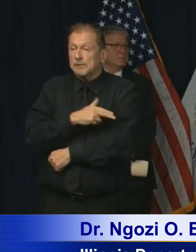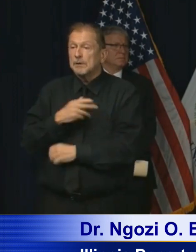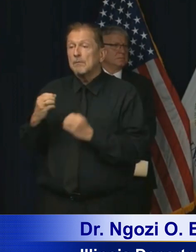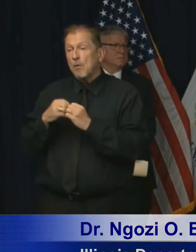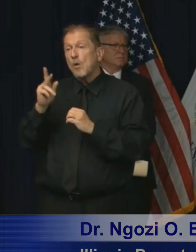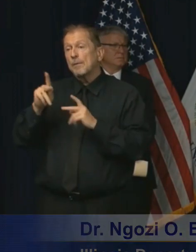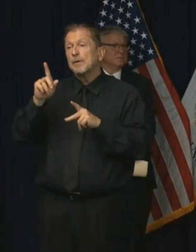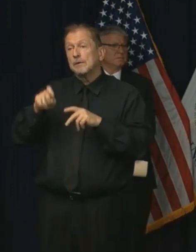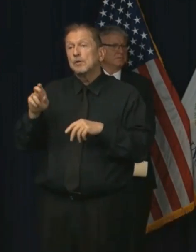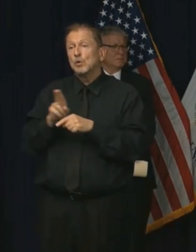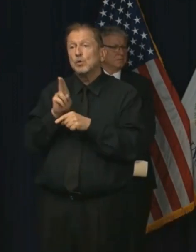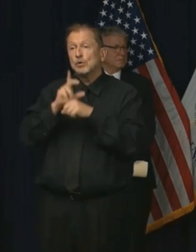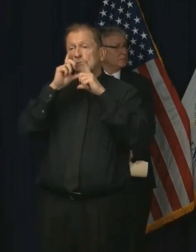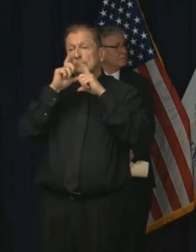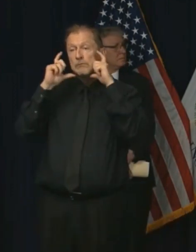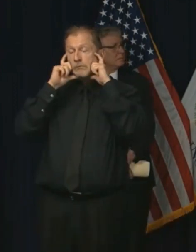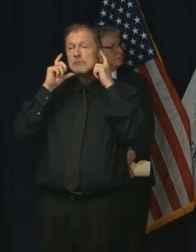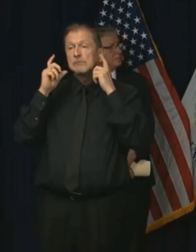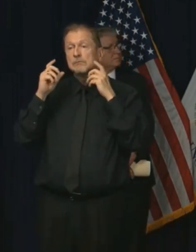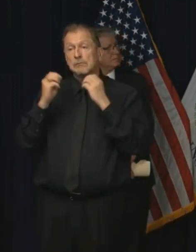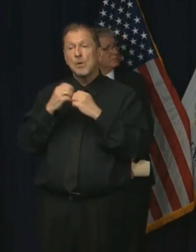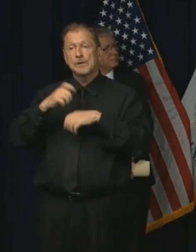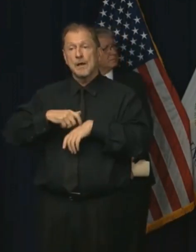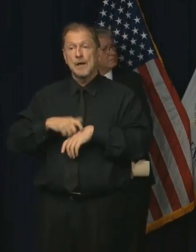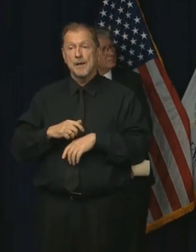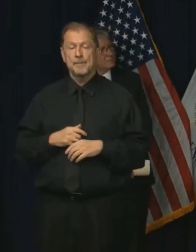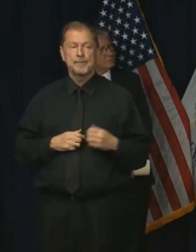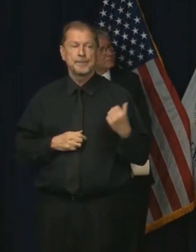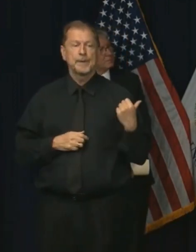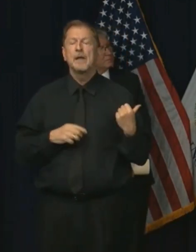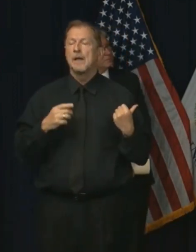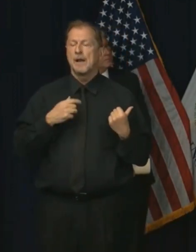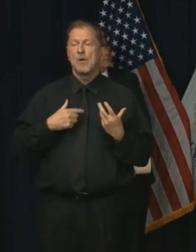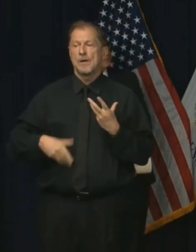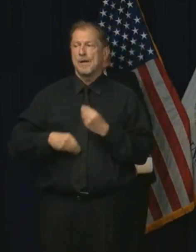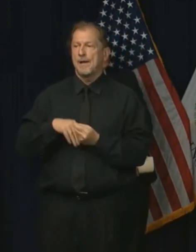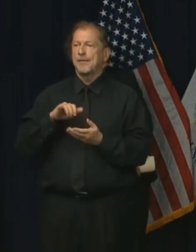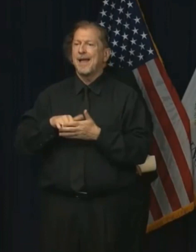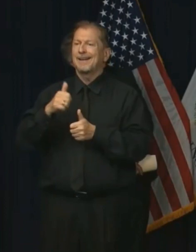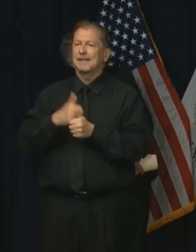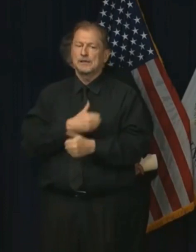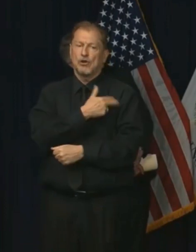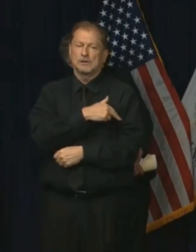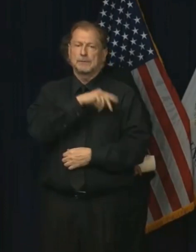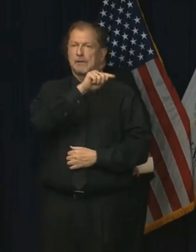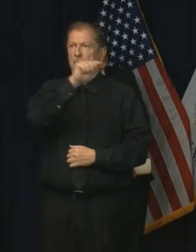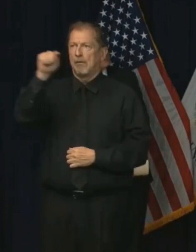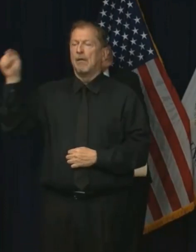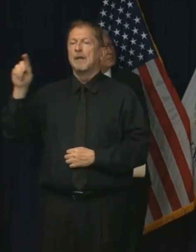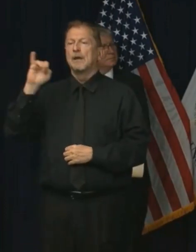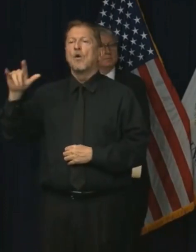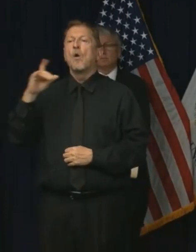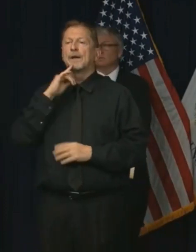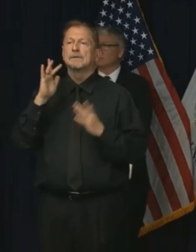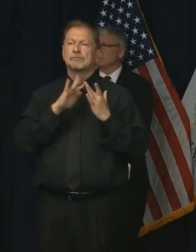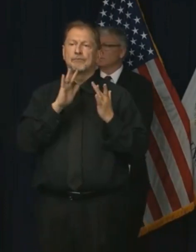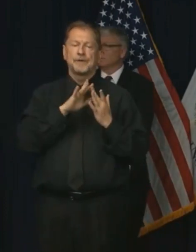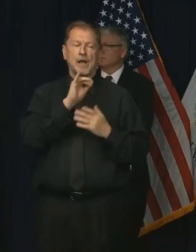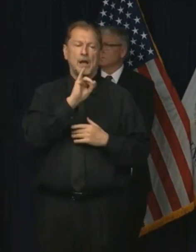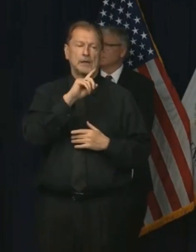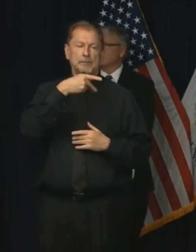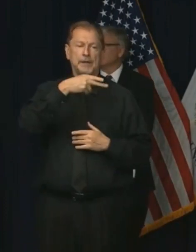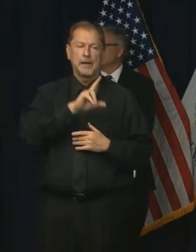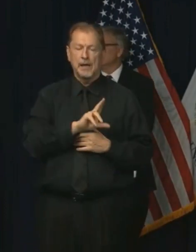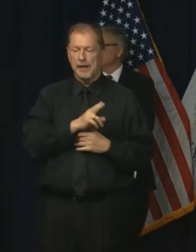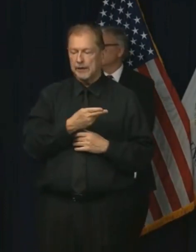in more situations. And may I just add that every hospital in Illinois is in touch with the CDPH, the IDPH,